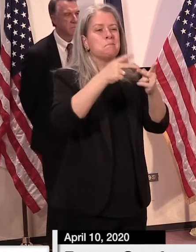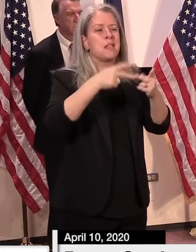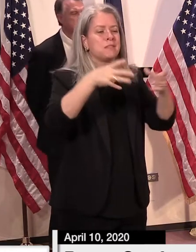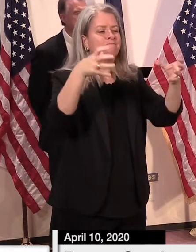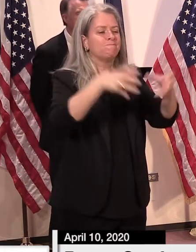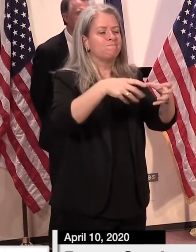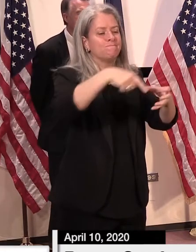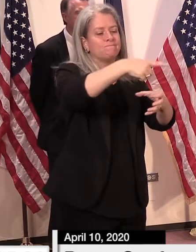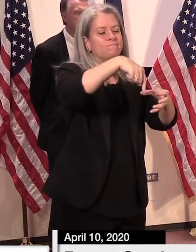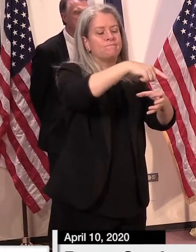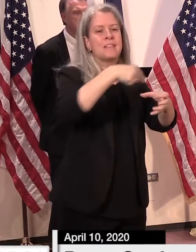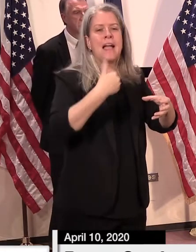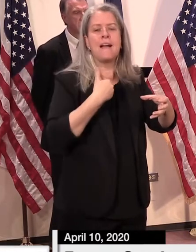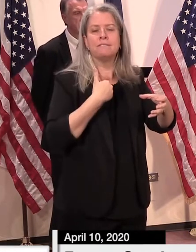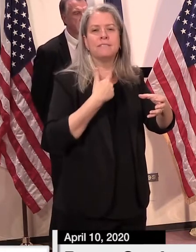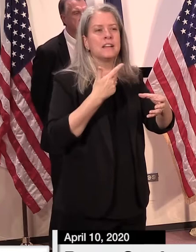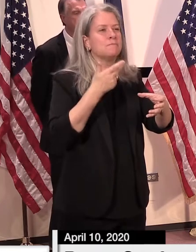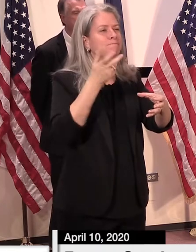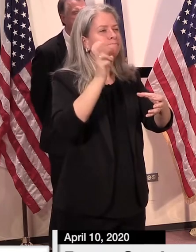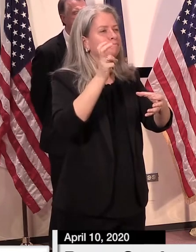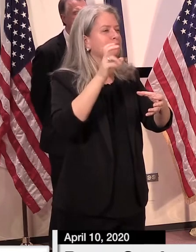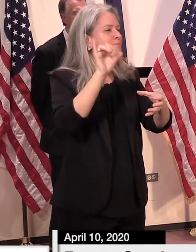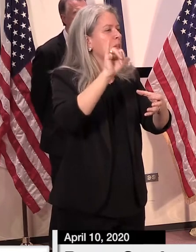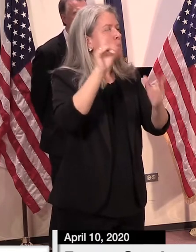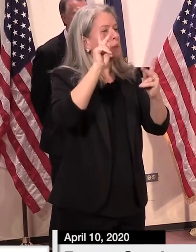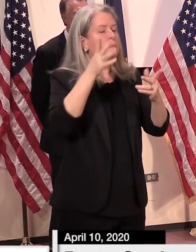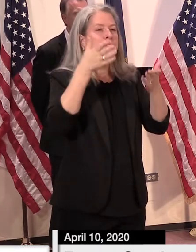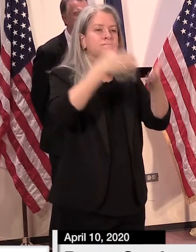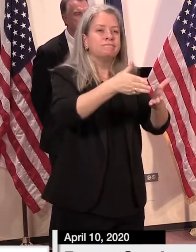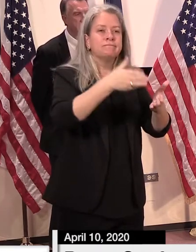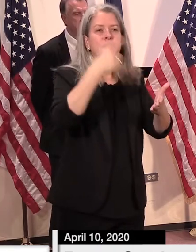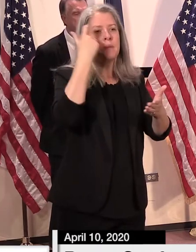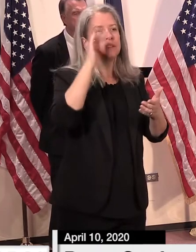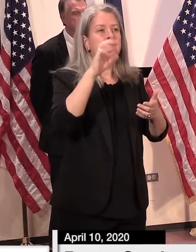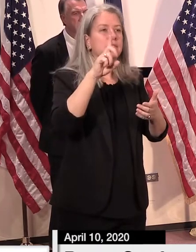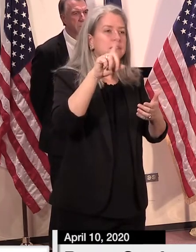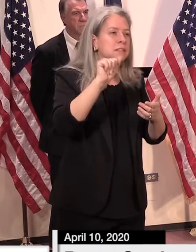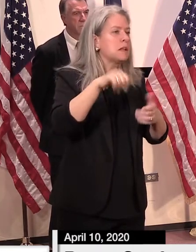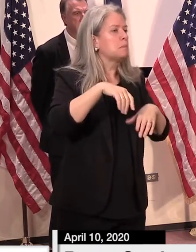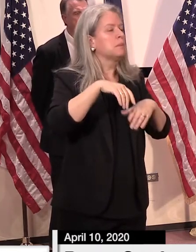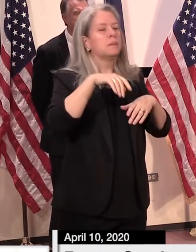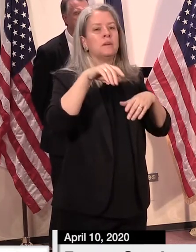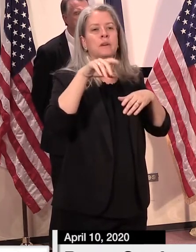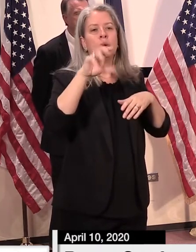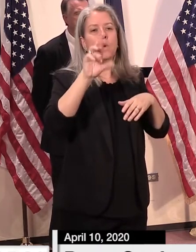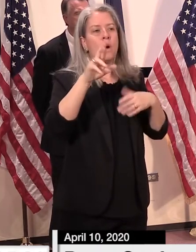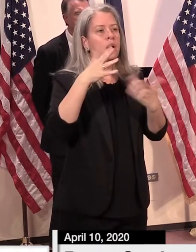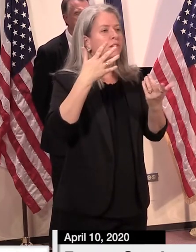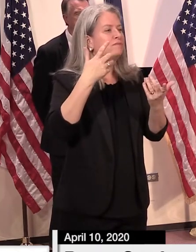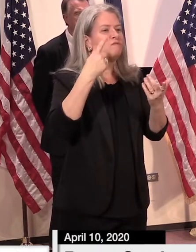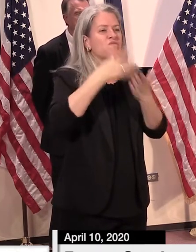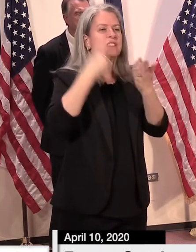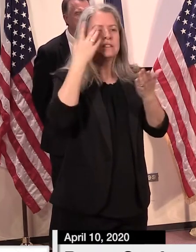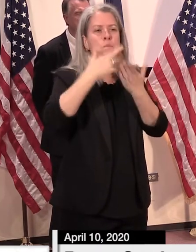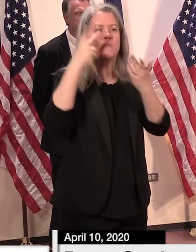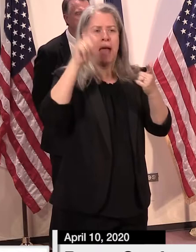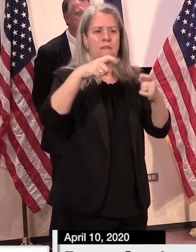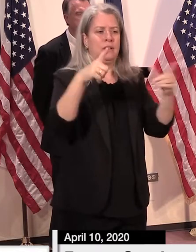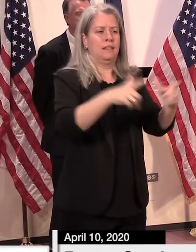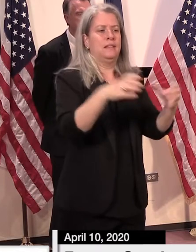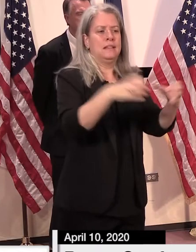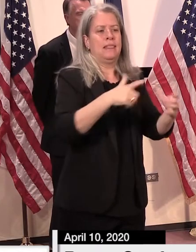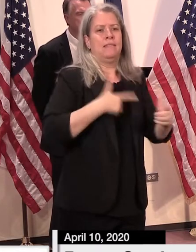that house sort of a residential disabled and disability facility, residential